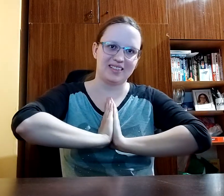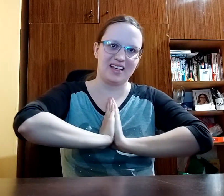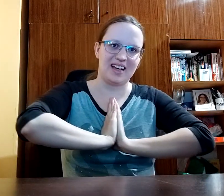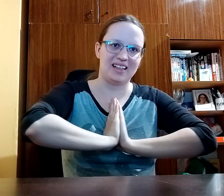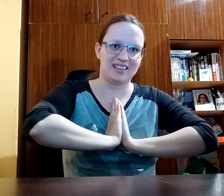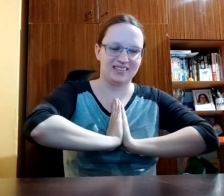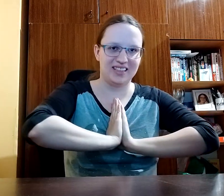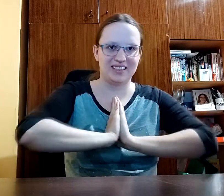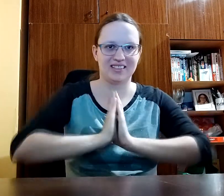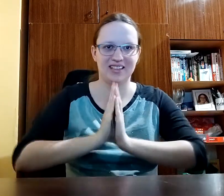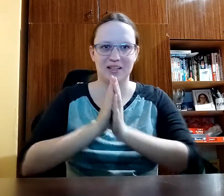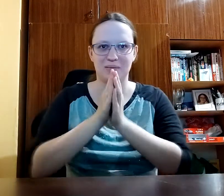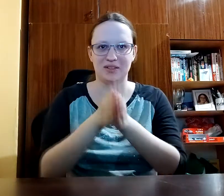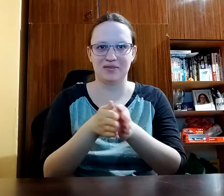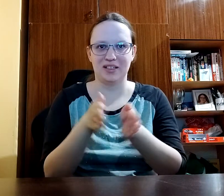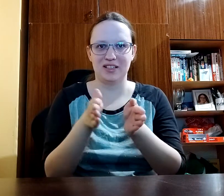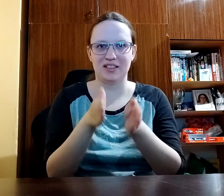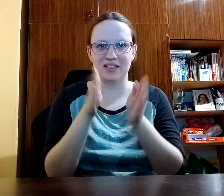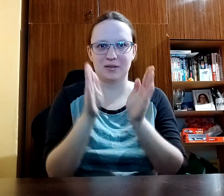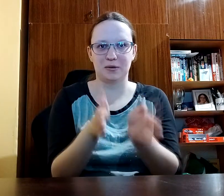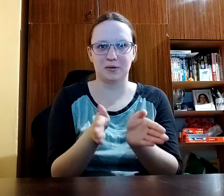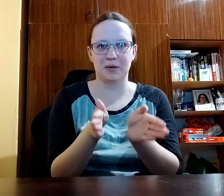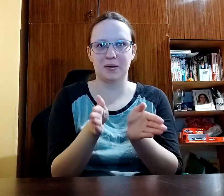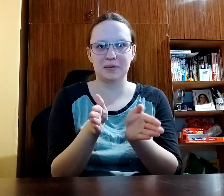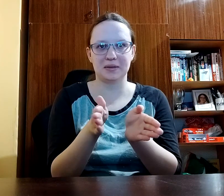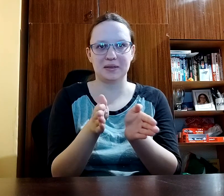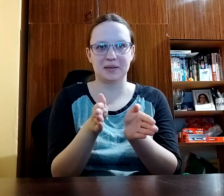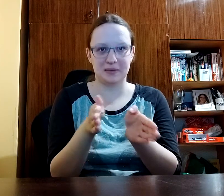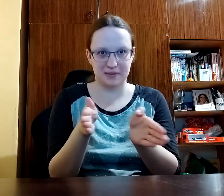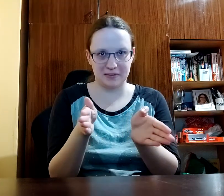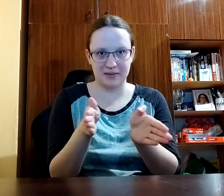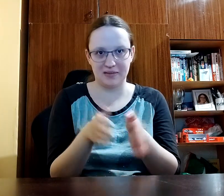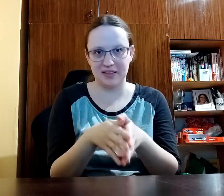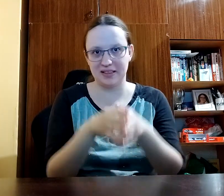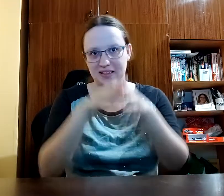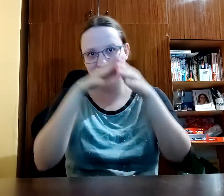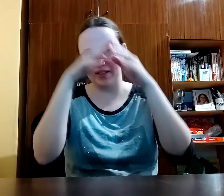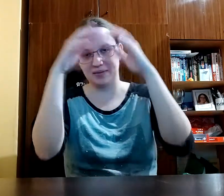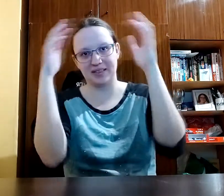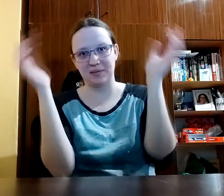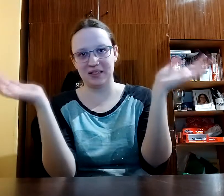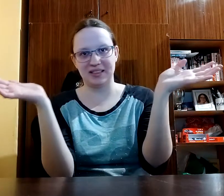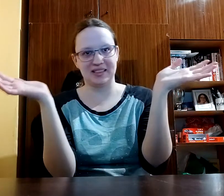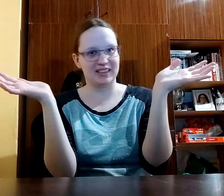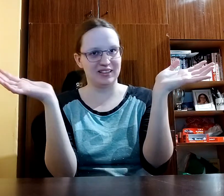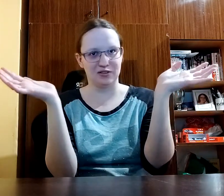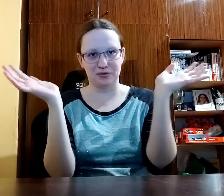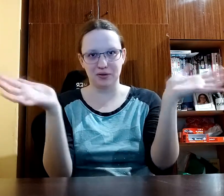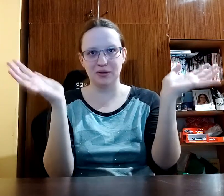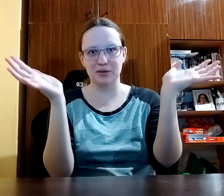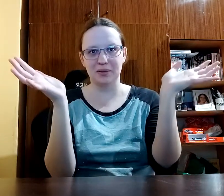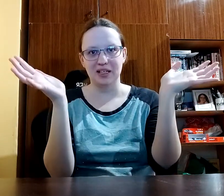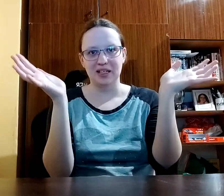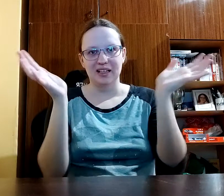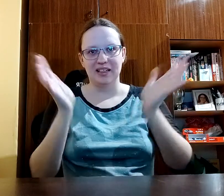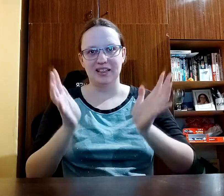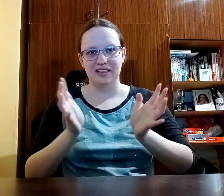like read to the motivational quotes or to even have them somewhere in your room and